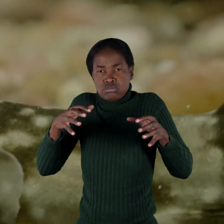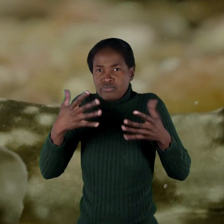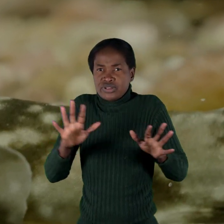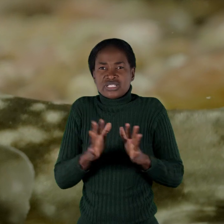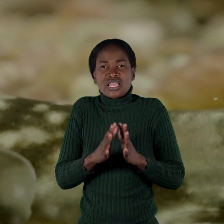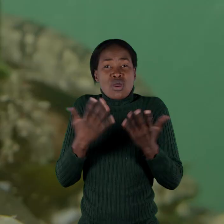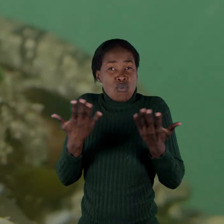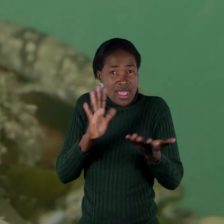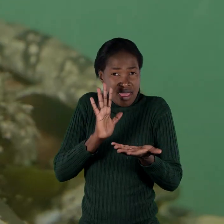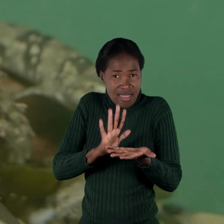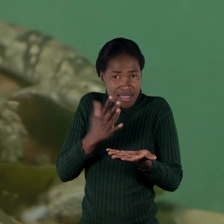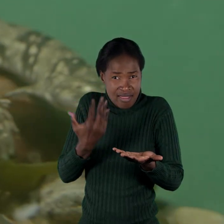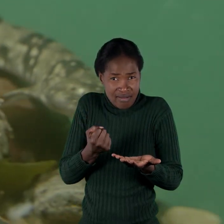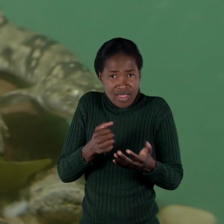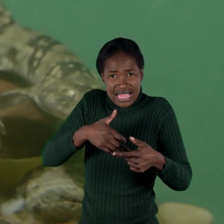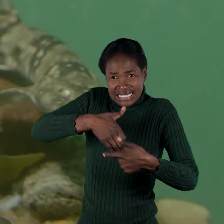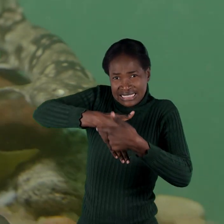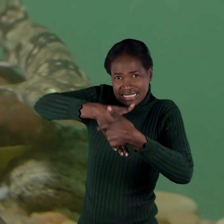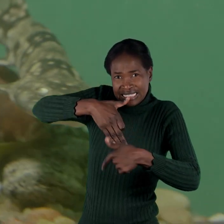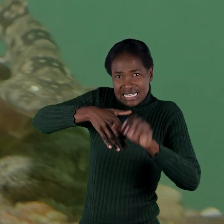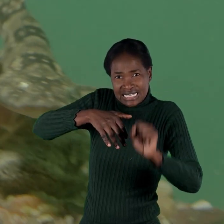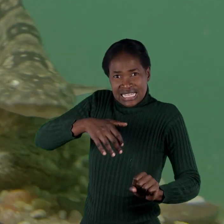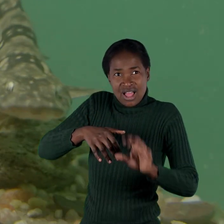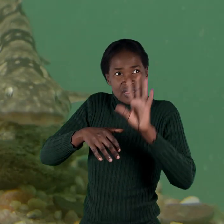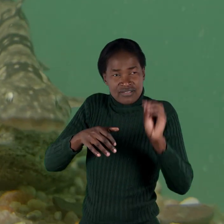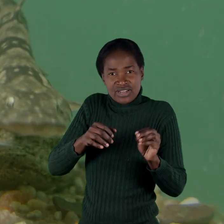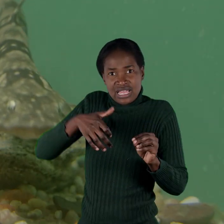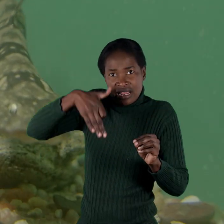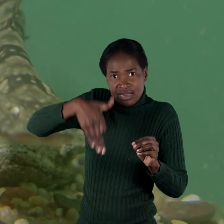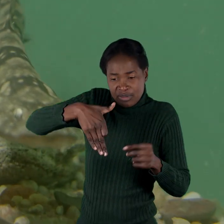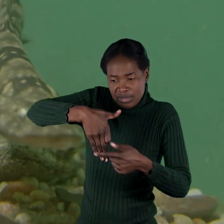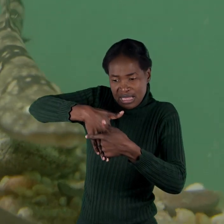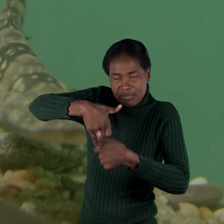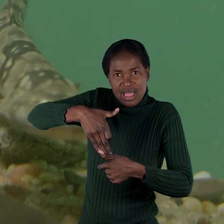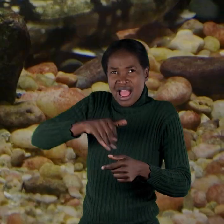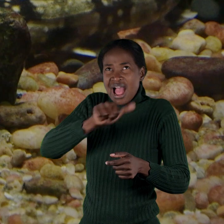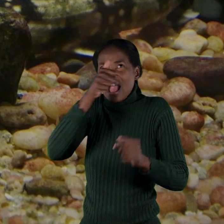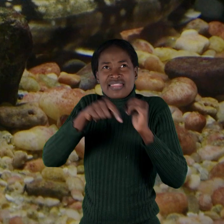only along the west coast of South Africa and the coast of Namibia. They don't live anywhere else in the world.